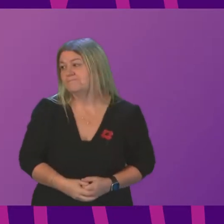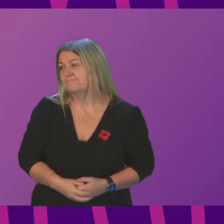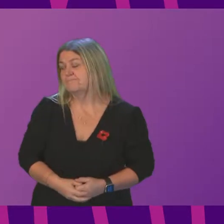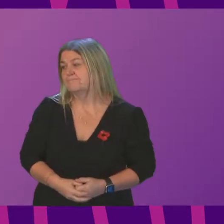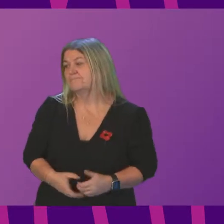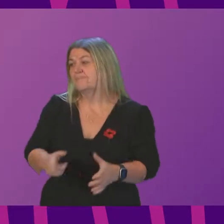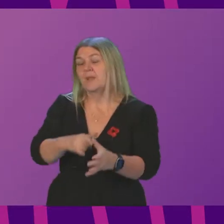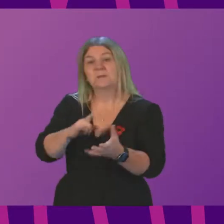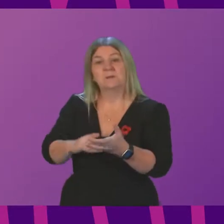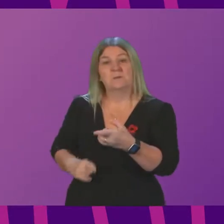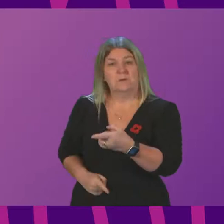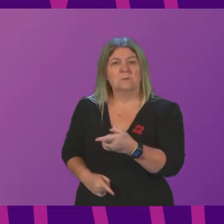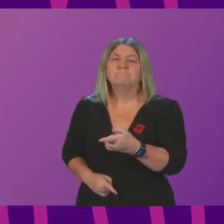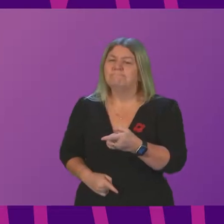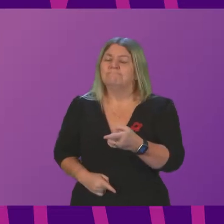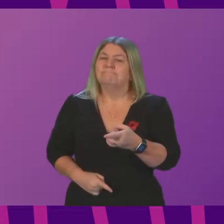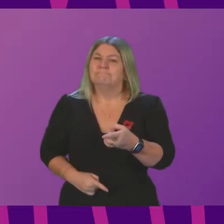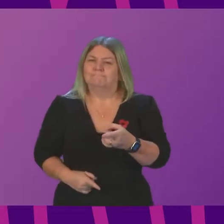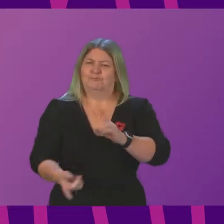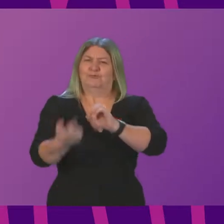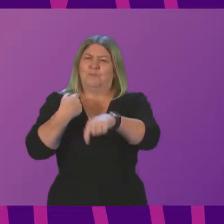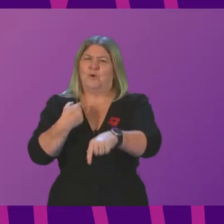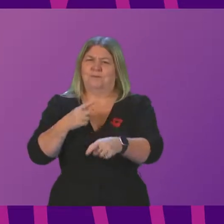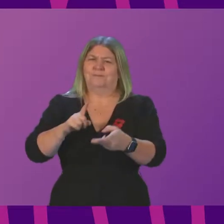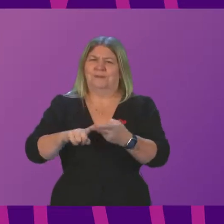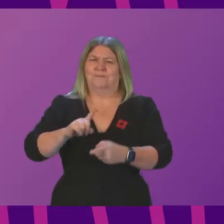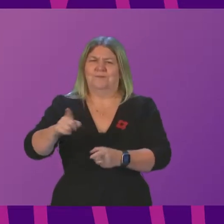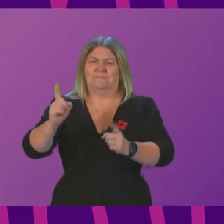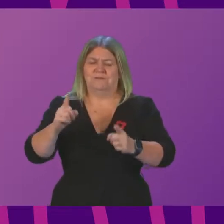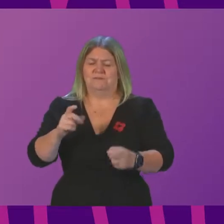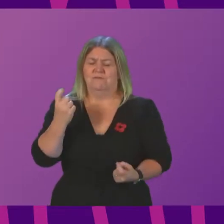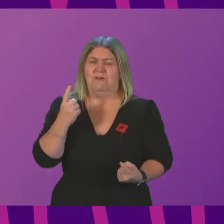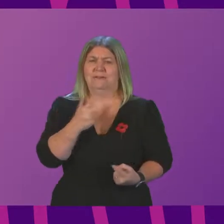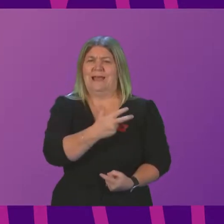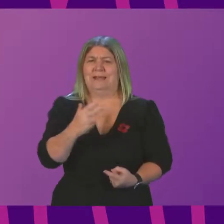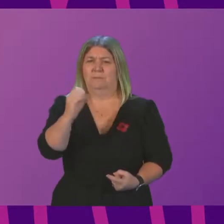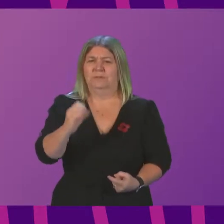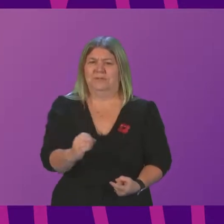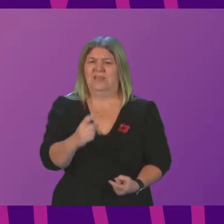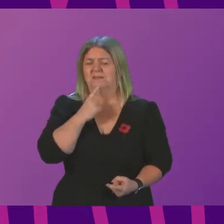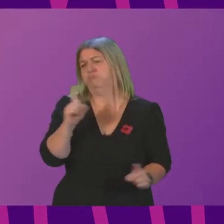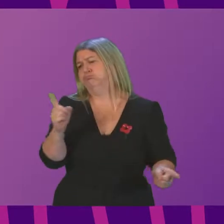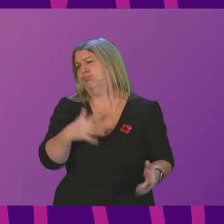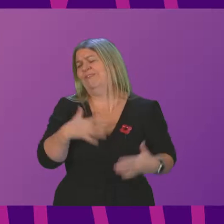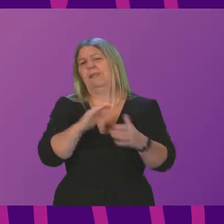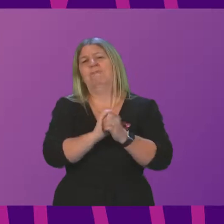understand why 88% of the staff say they do not feel valued by the Scottish Government. You can understand why 98% of the staff say that the